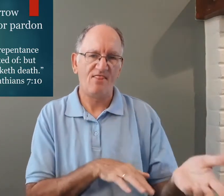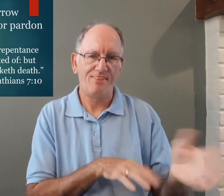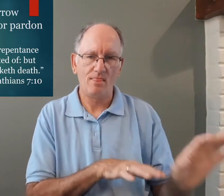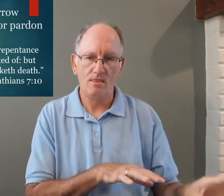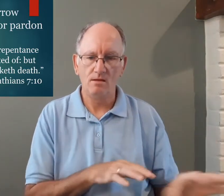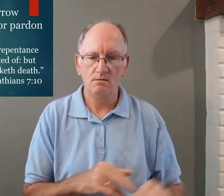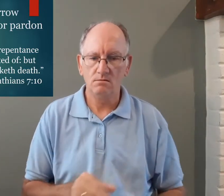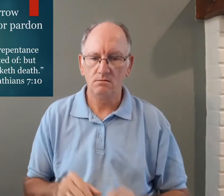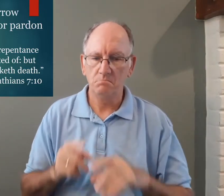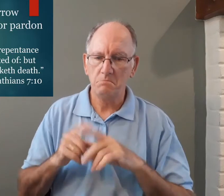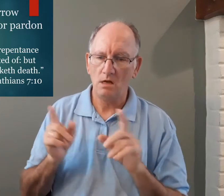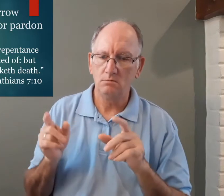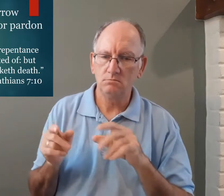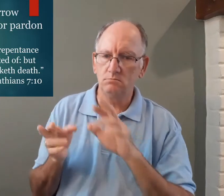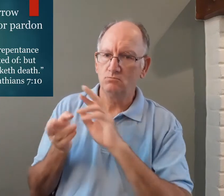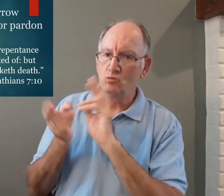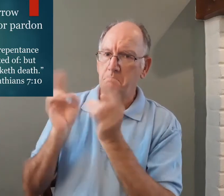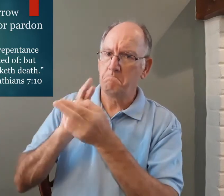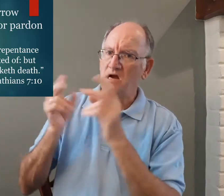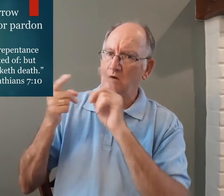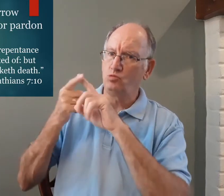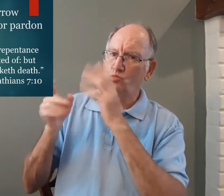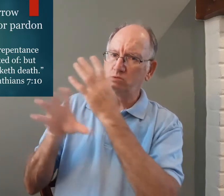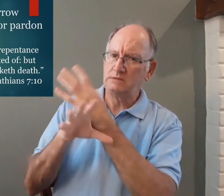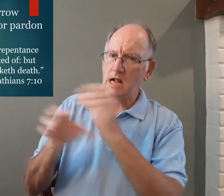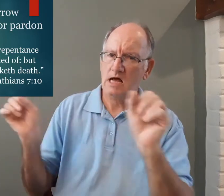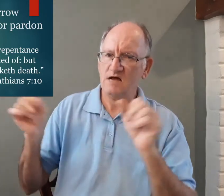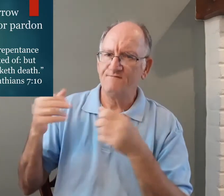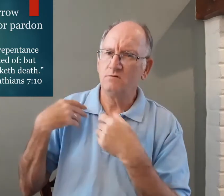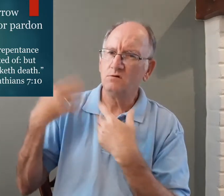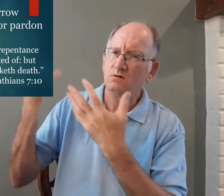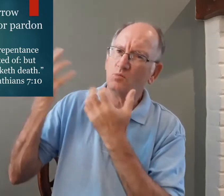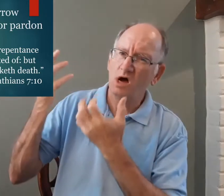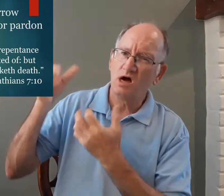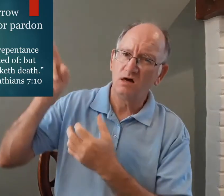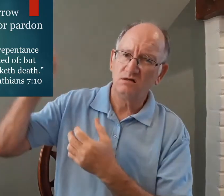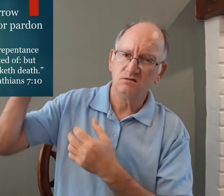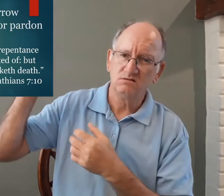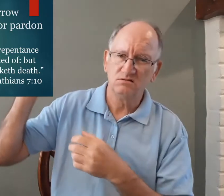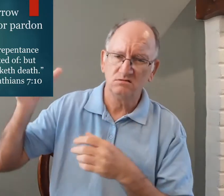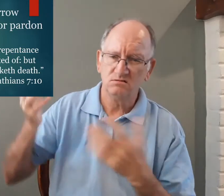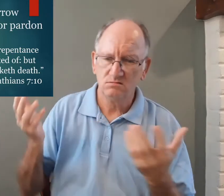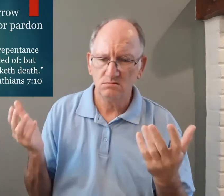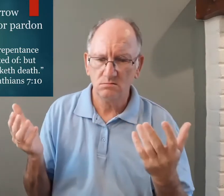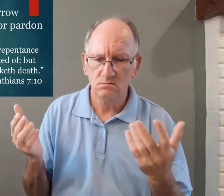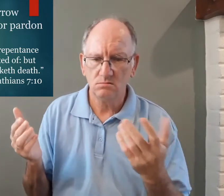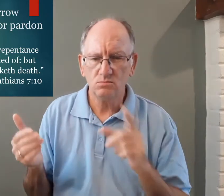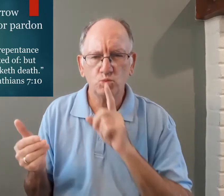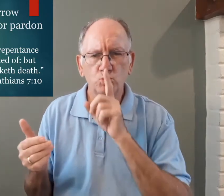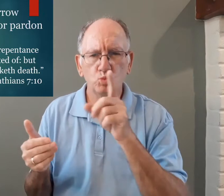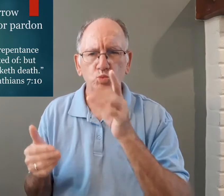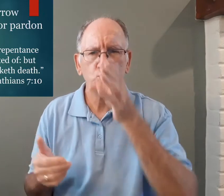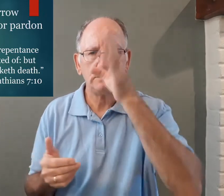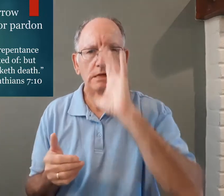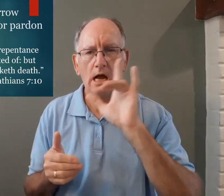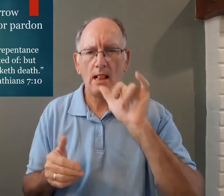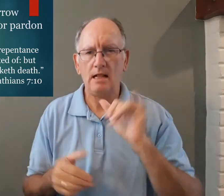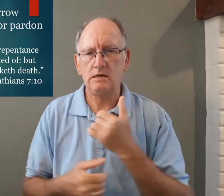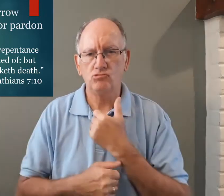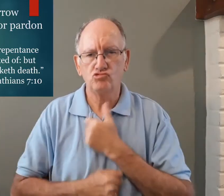that's death but repentance to salvation is when you truly want god you